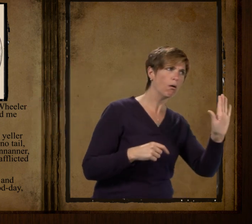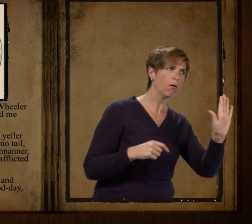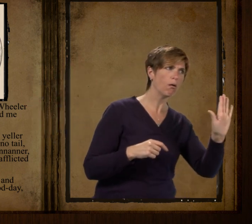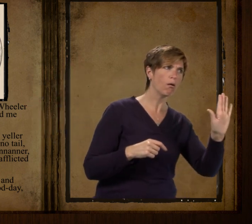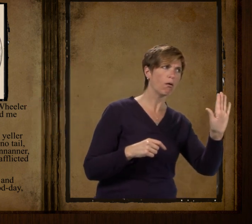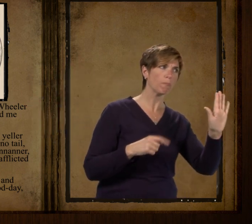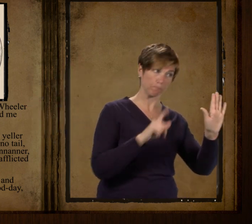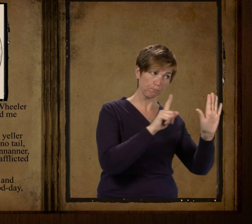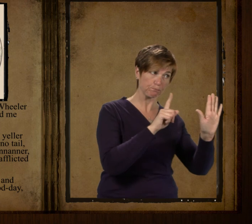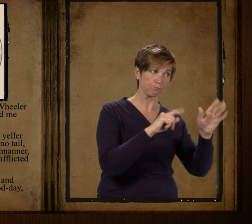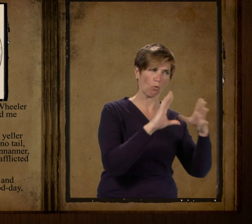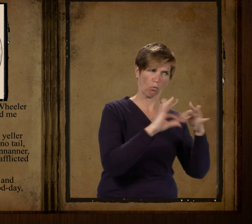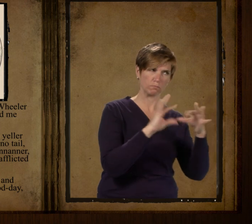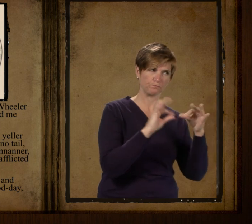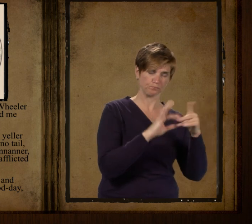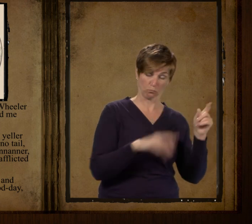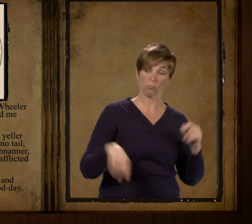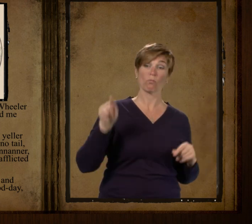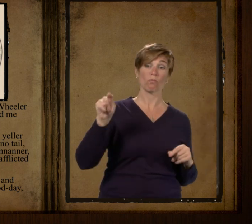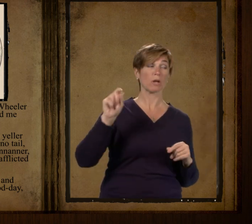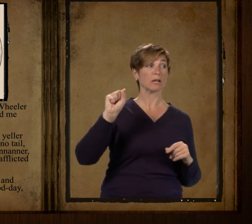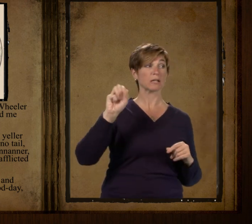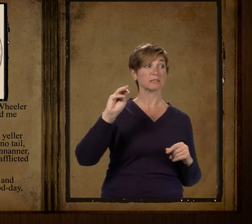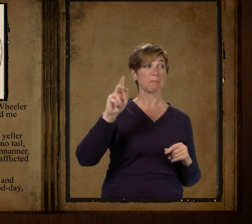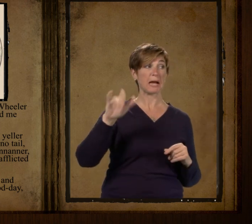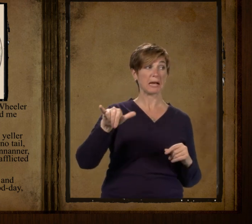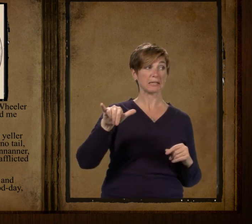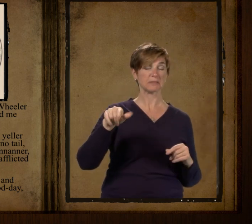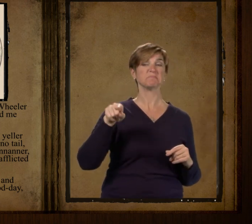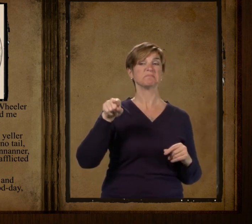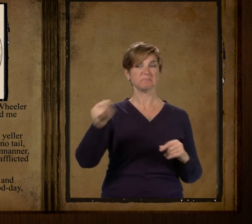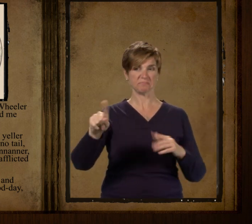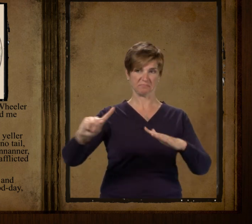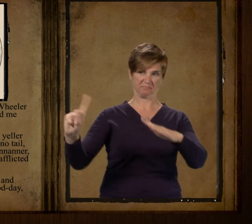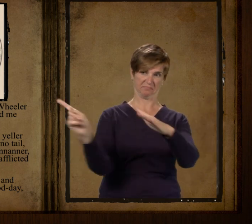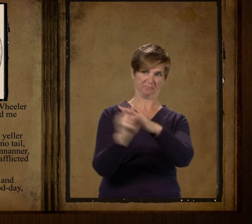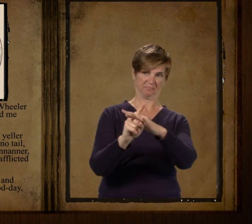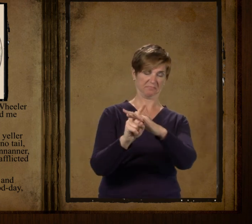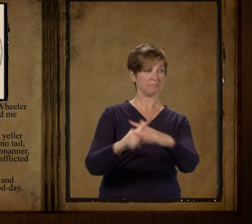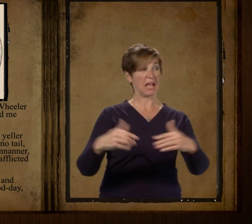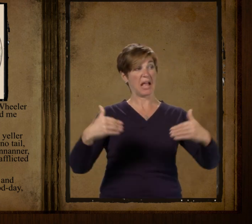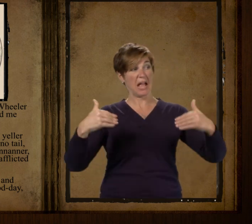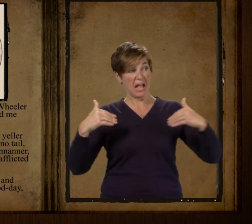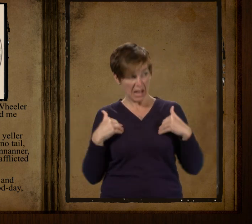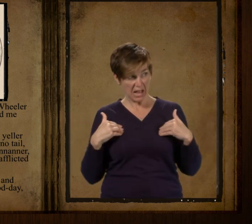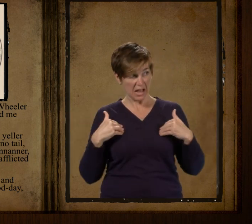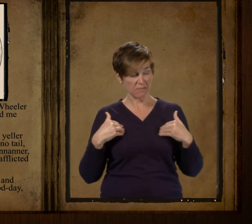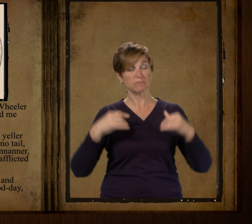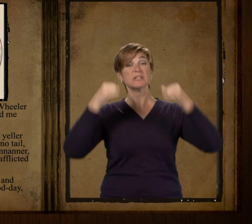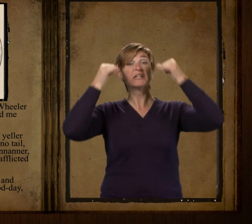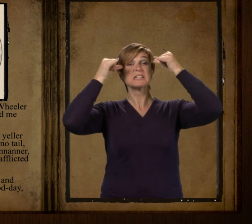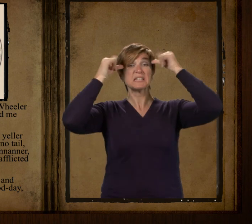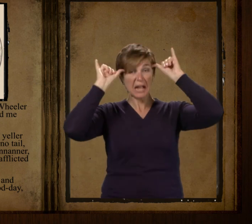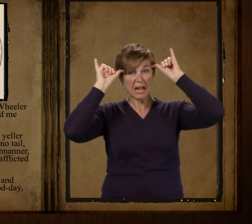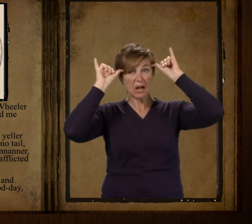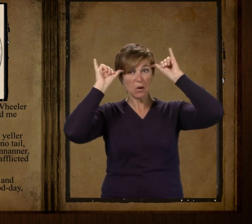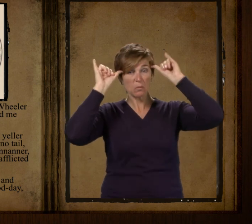well this year's Smiley had a yeller one-eared cow that didn't have no